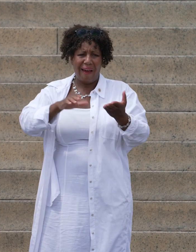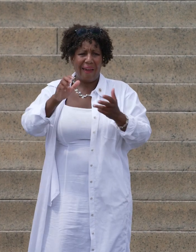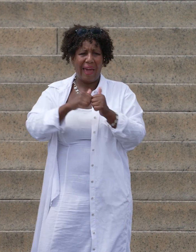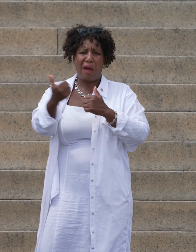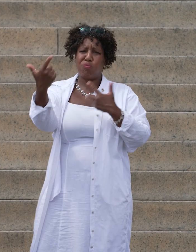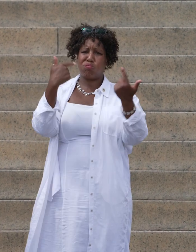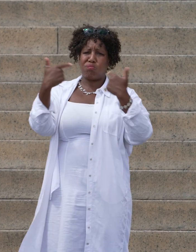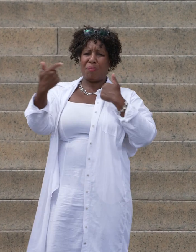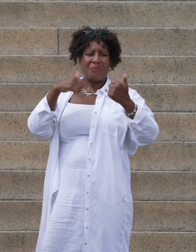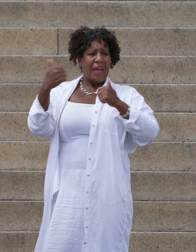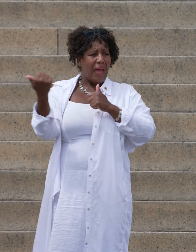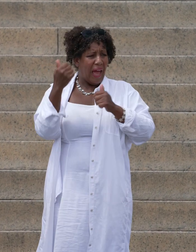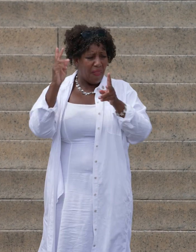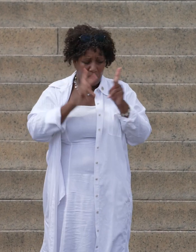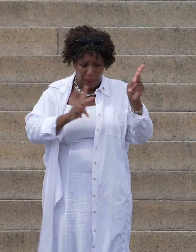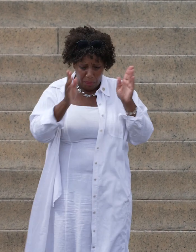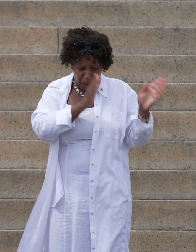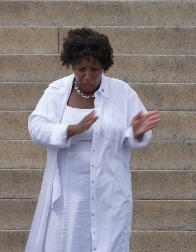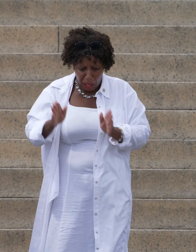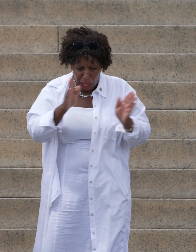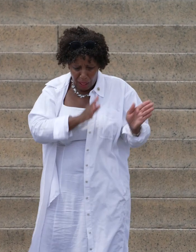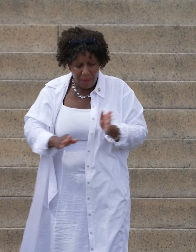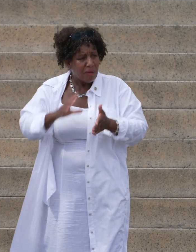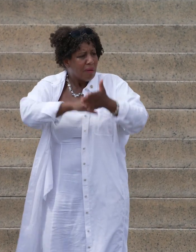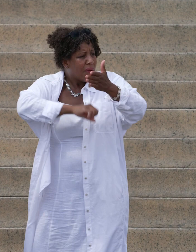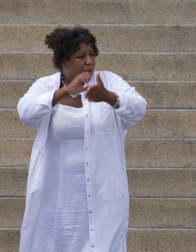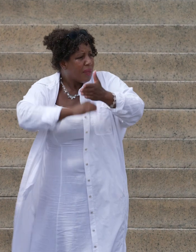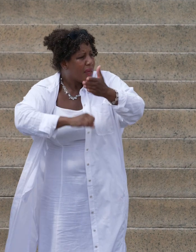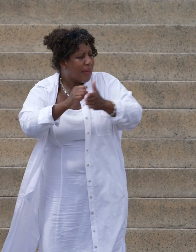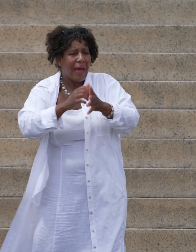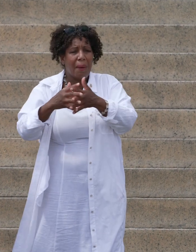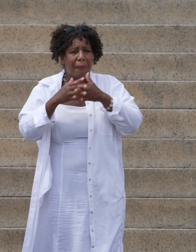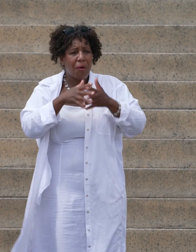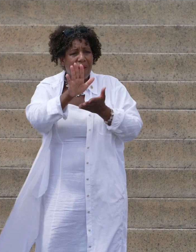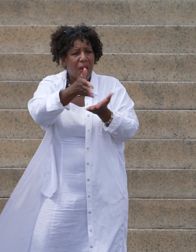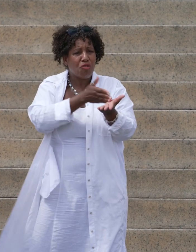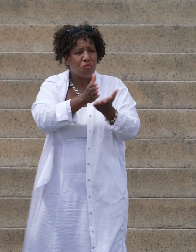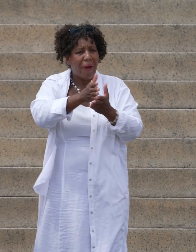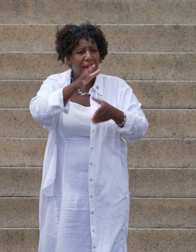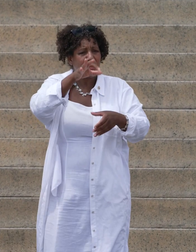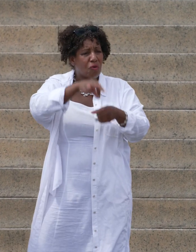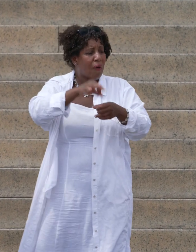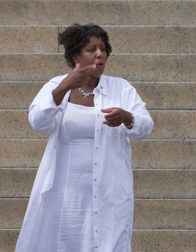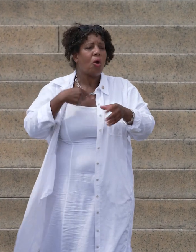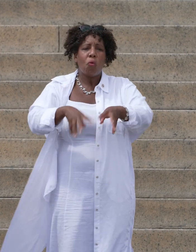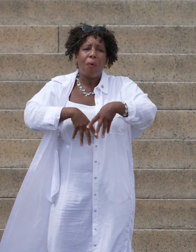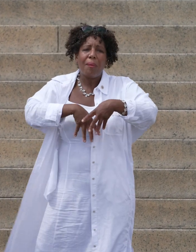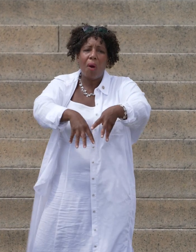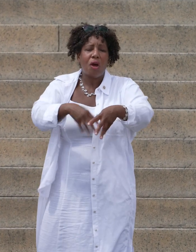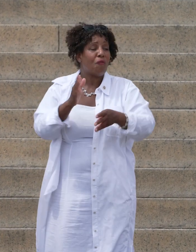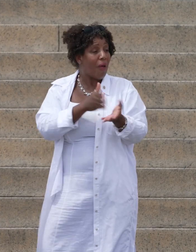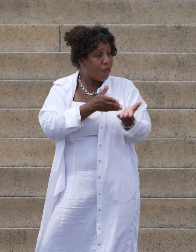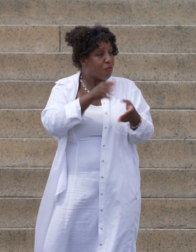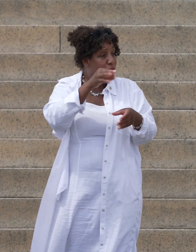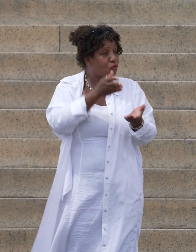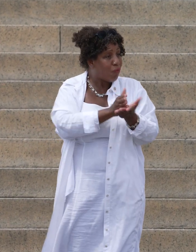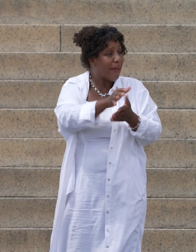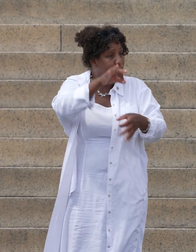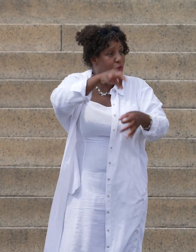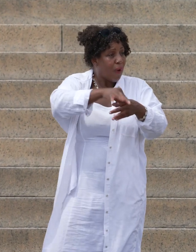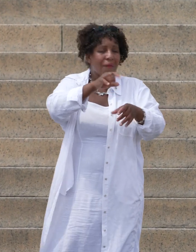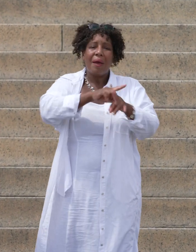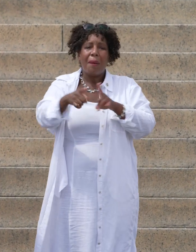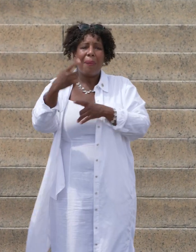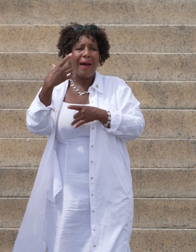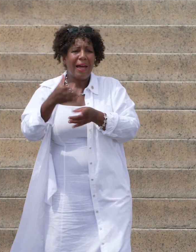others scheme to deprive some Americans of their right to vote, we march not only for the right to vote, but